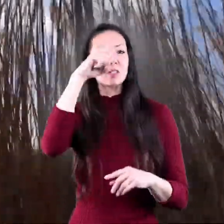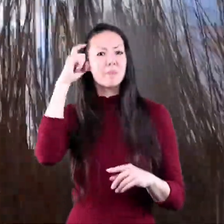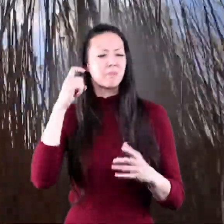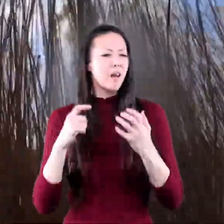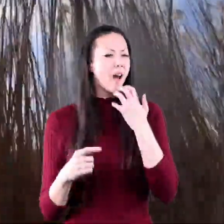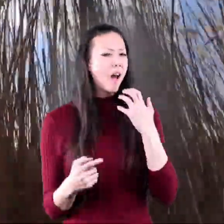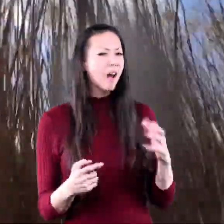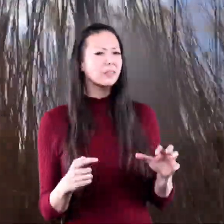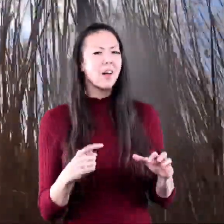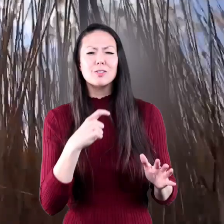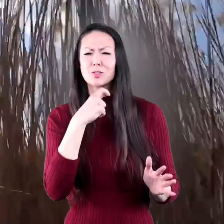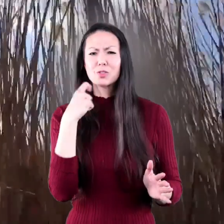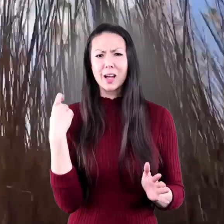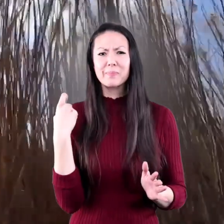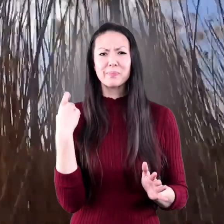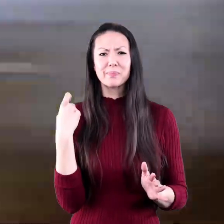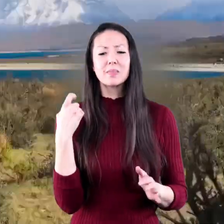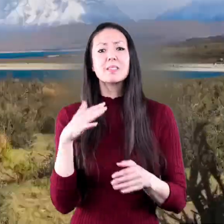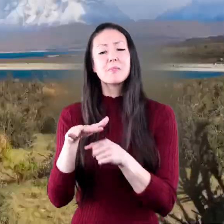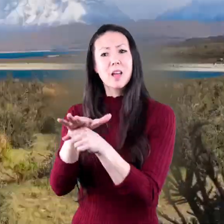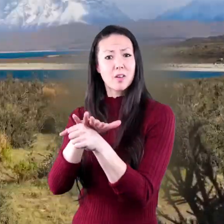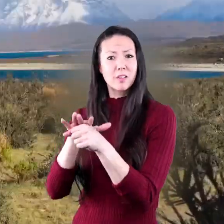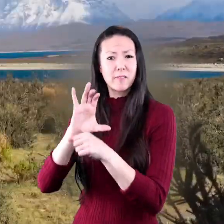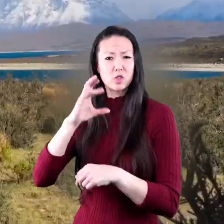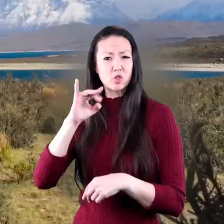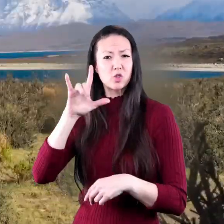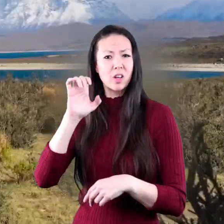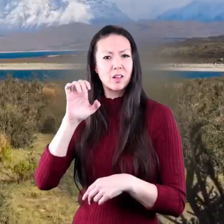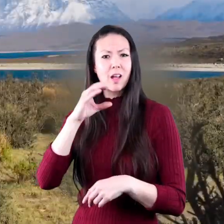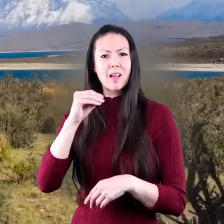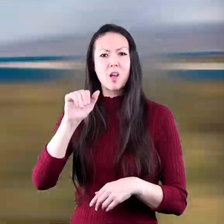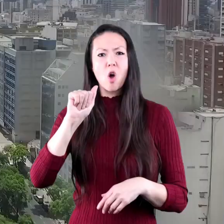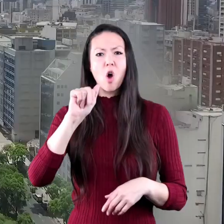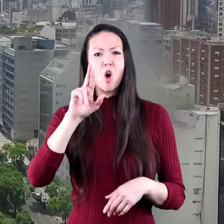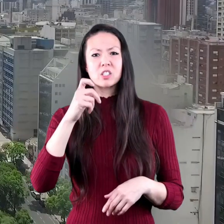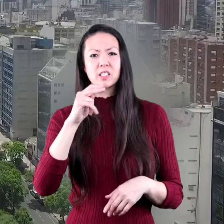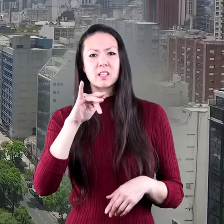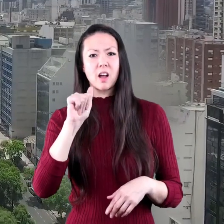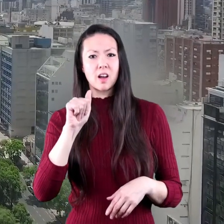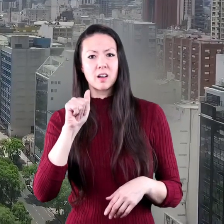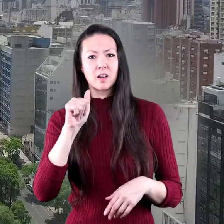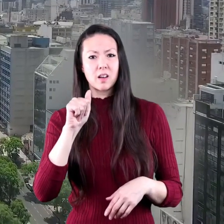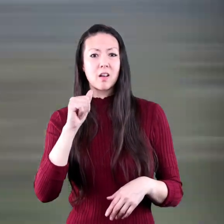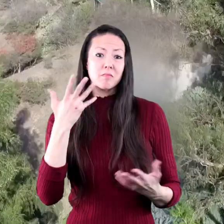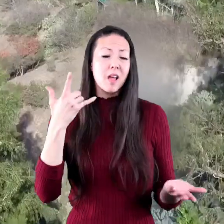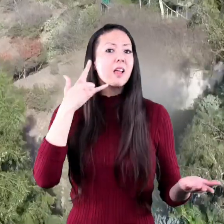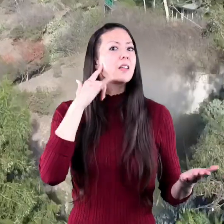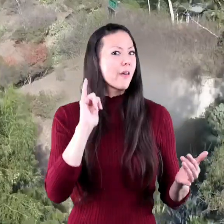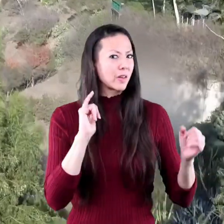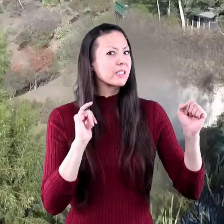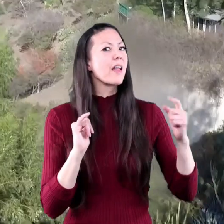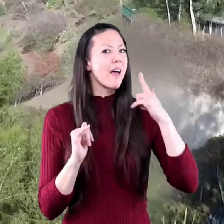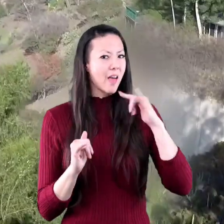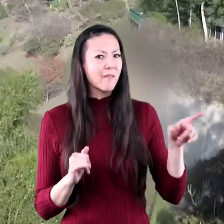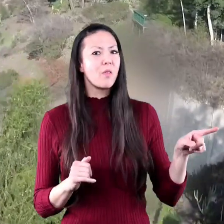hot and dry. Some areas of Chile and Argentina, as well as southern California,